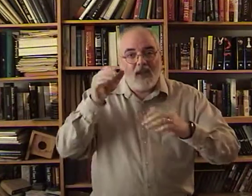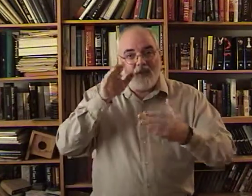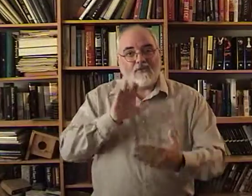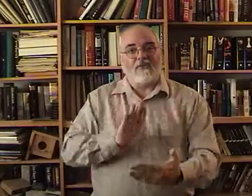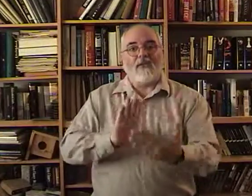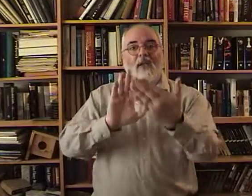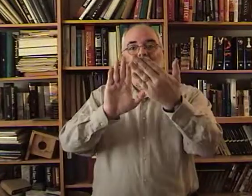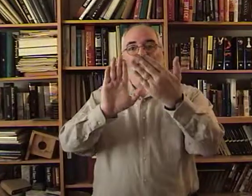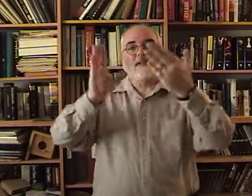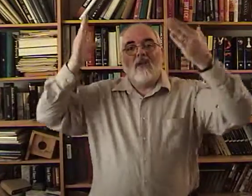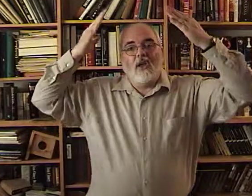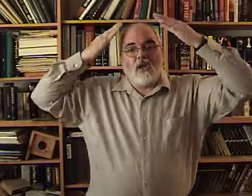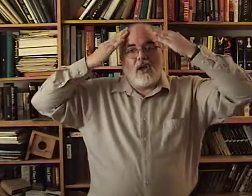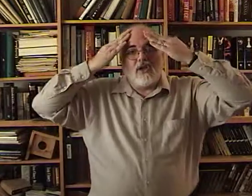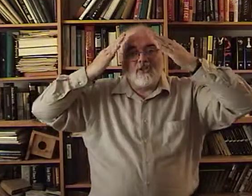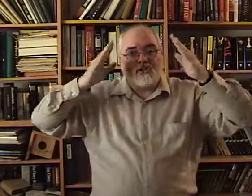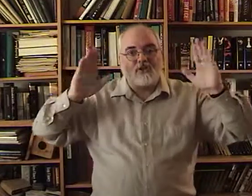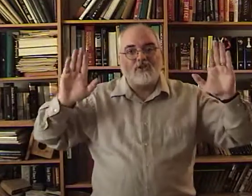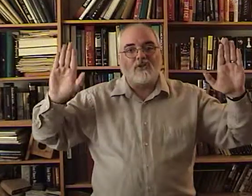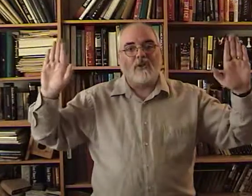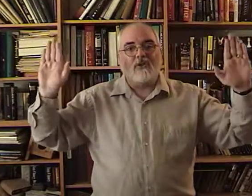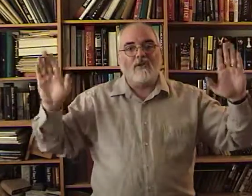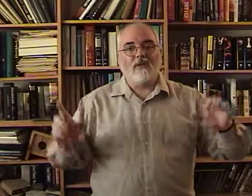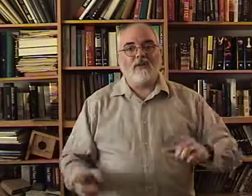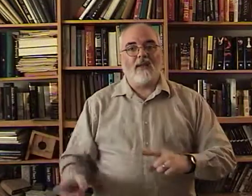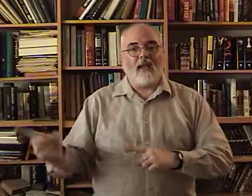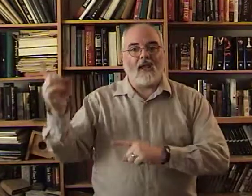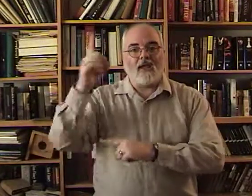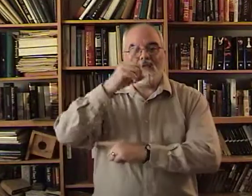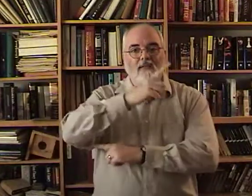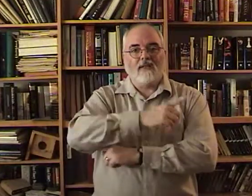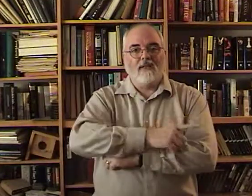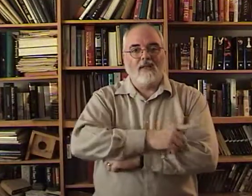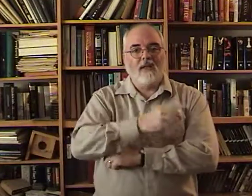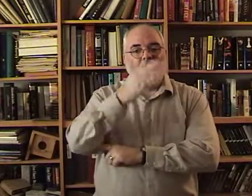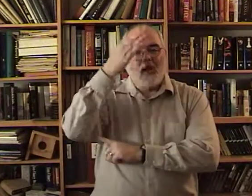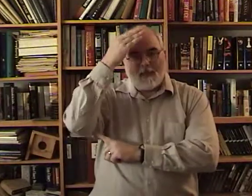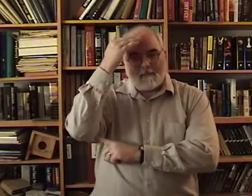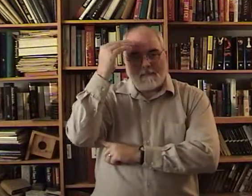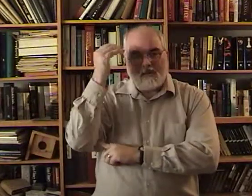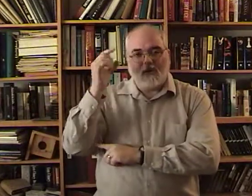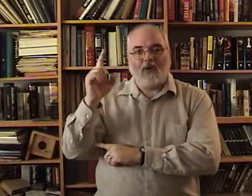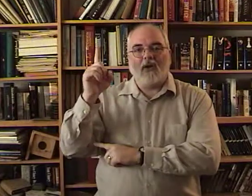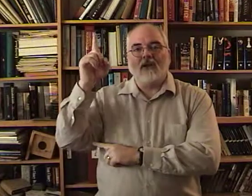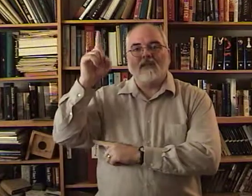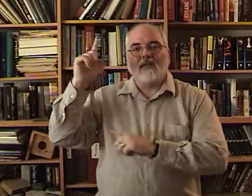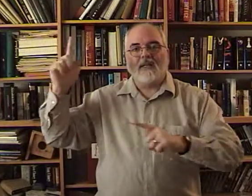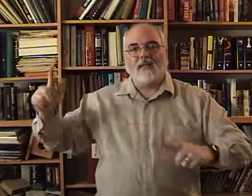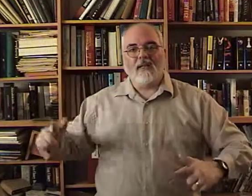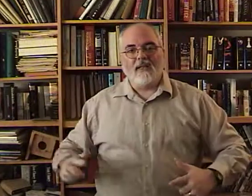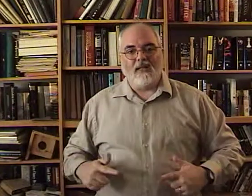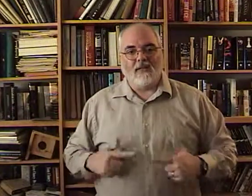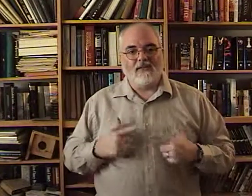Face. Uncertain. Days. Because. He lives.